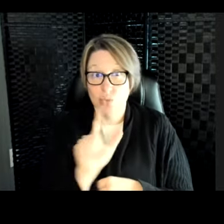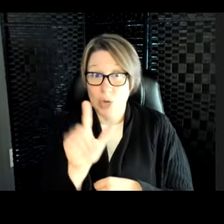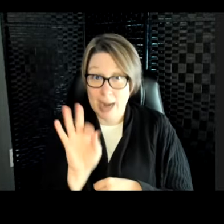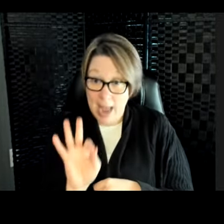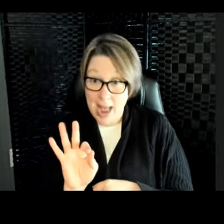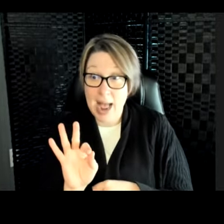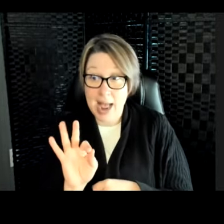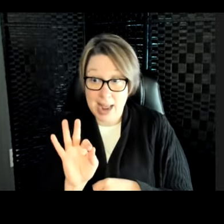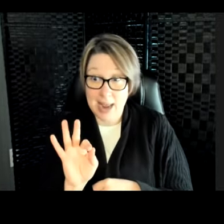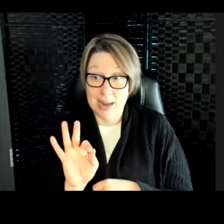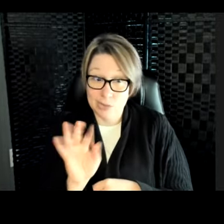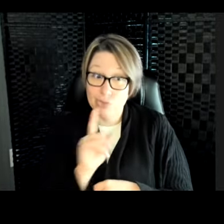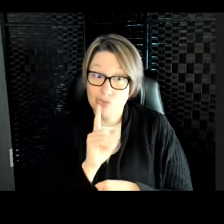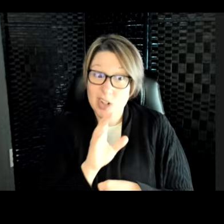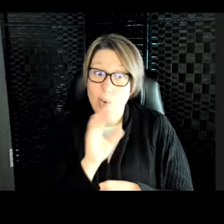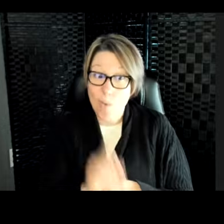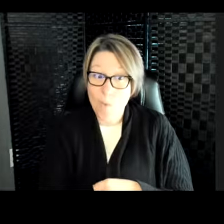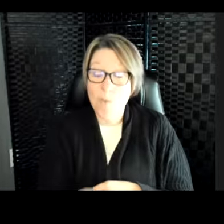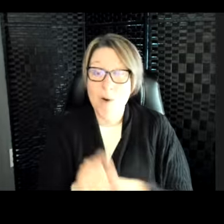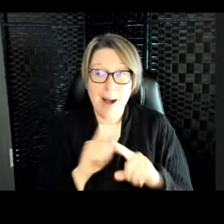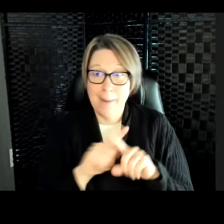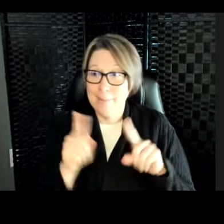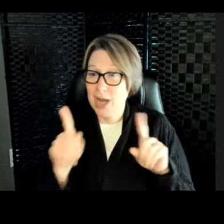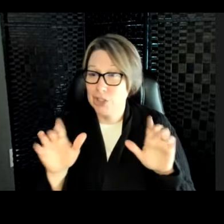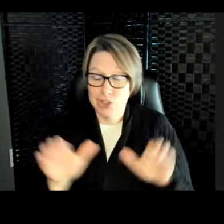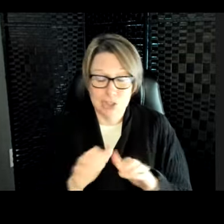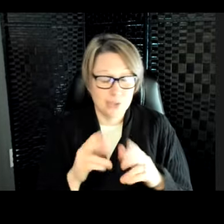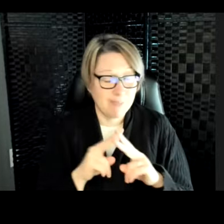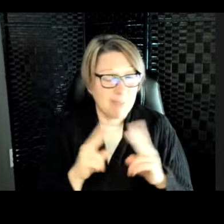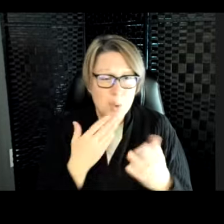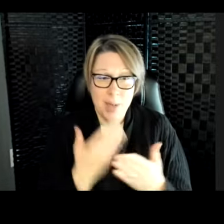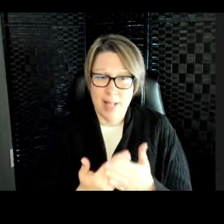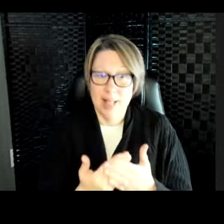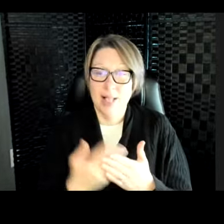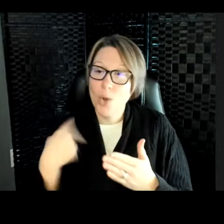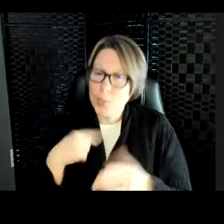really old polar bear, but she's still doing really well, because we take good care of her here.